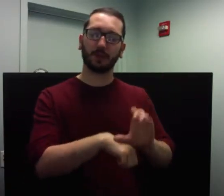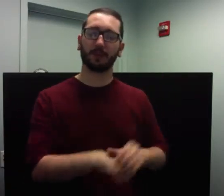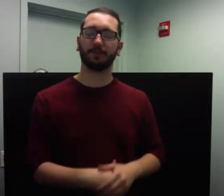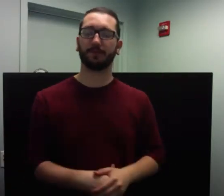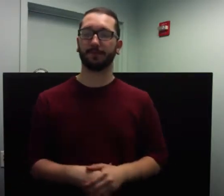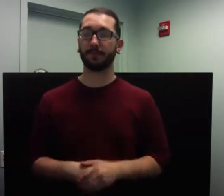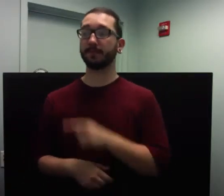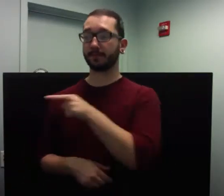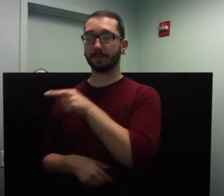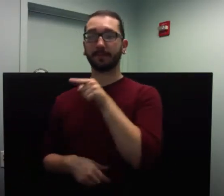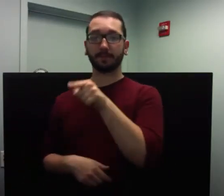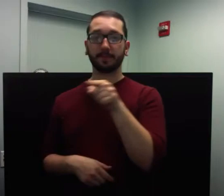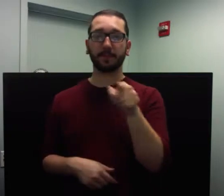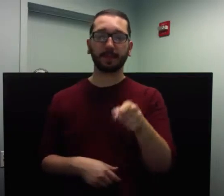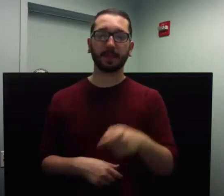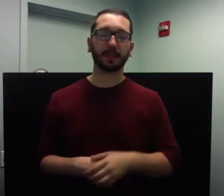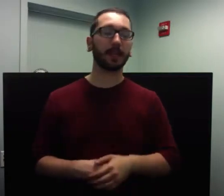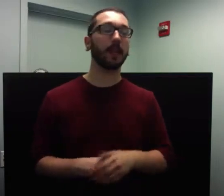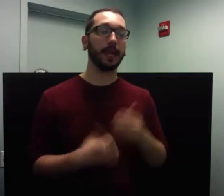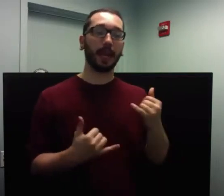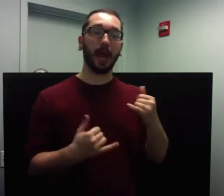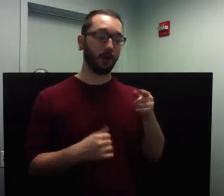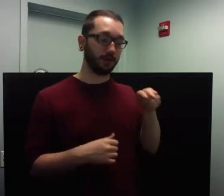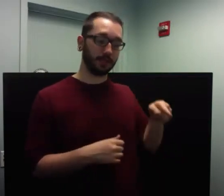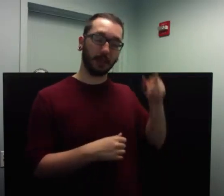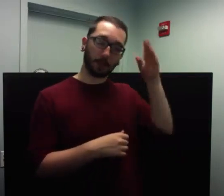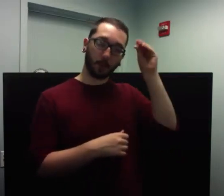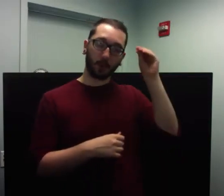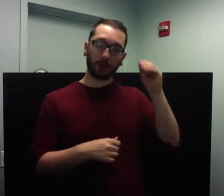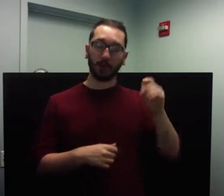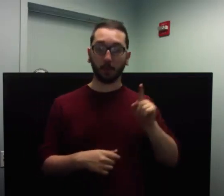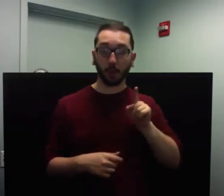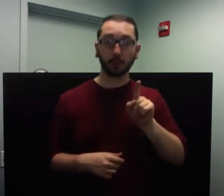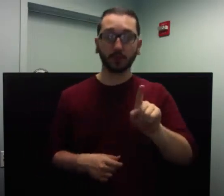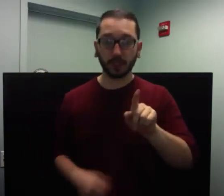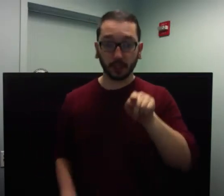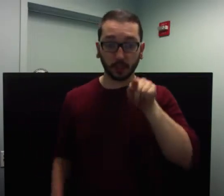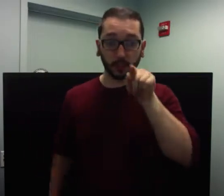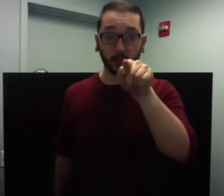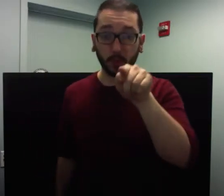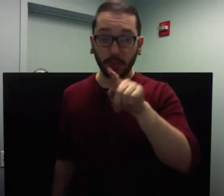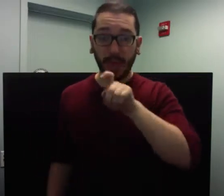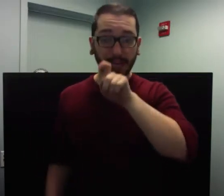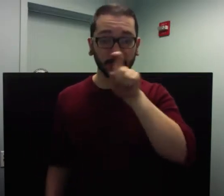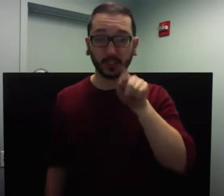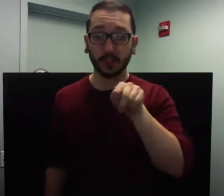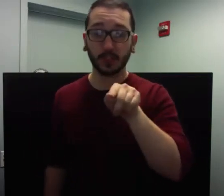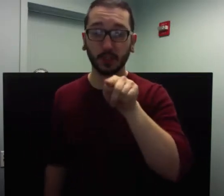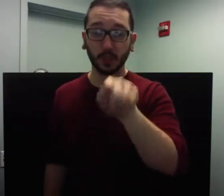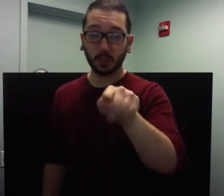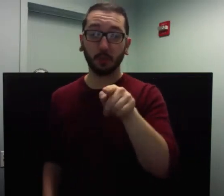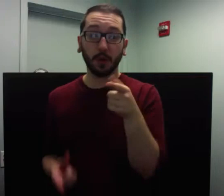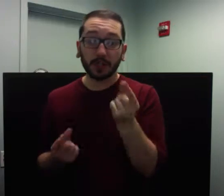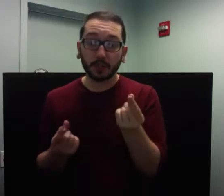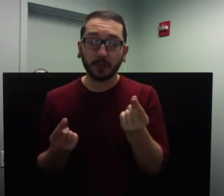Now if this little boy approached you and asked you, What are you doing? How would you respond?